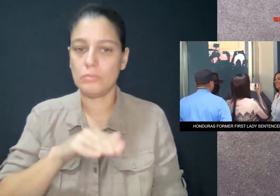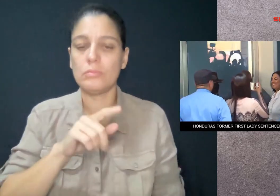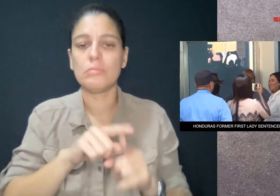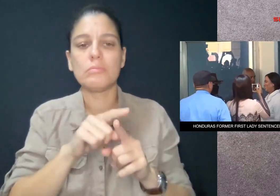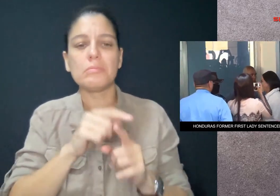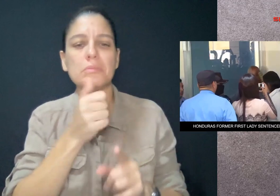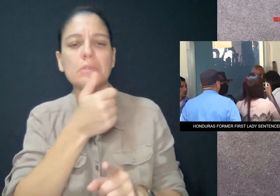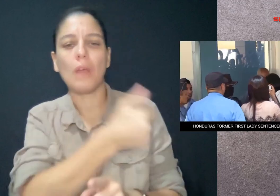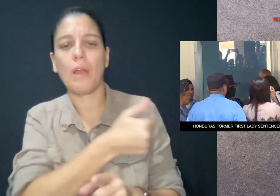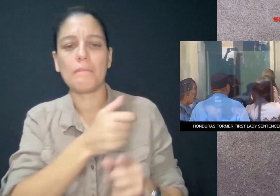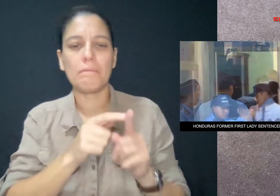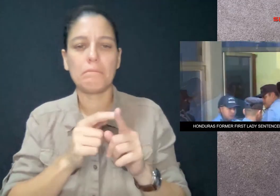personal surgeries.